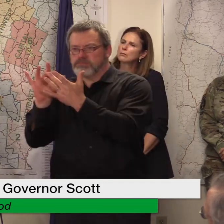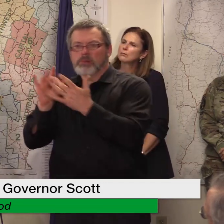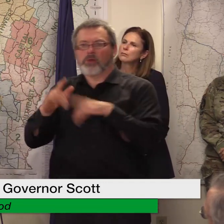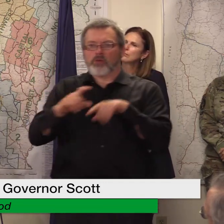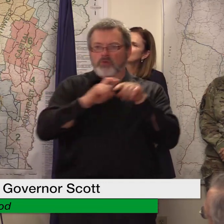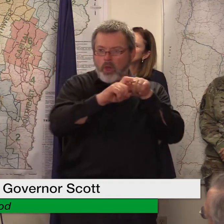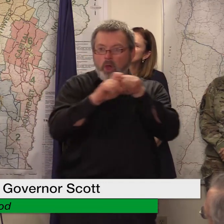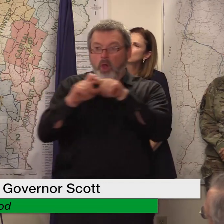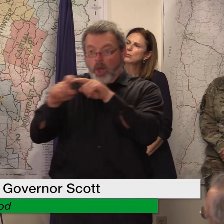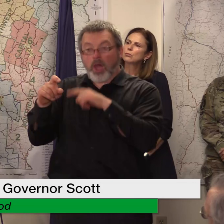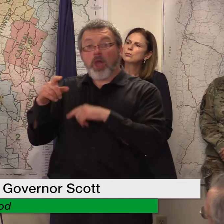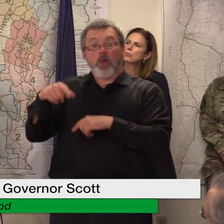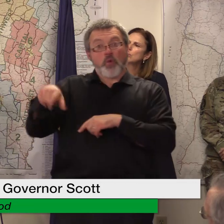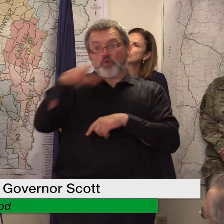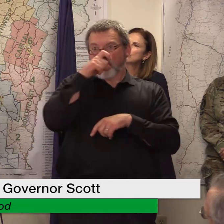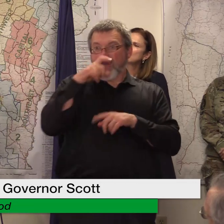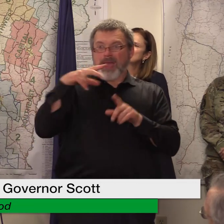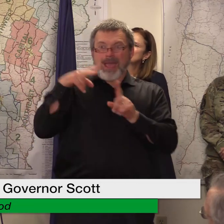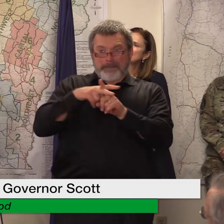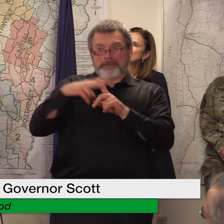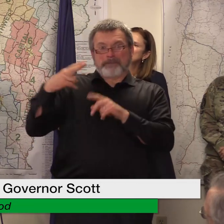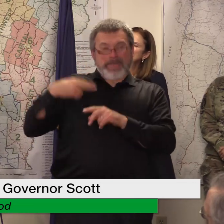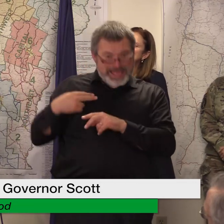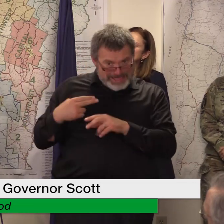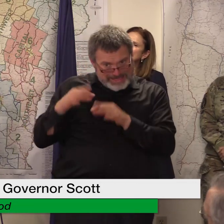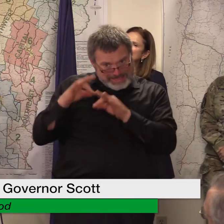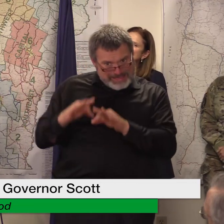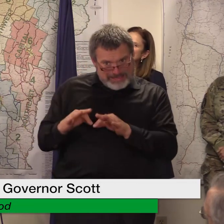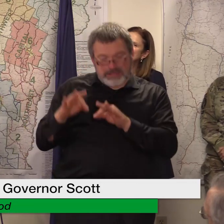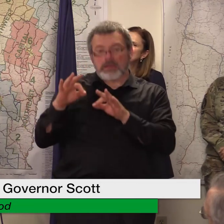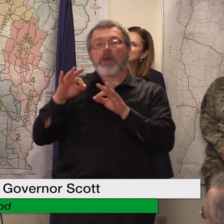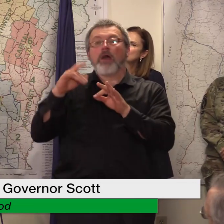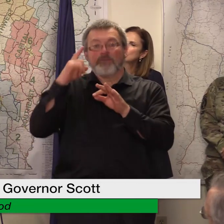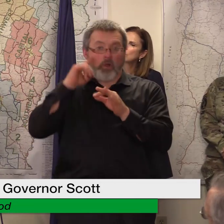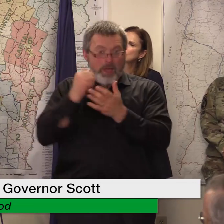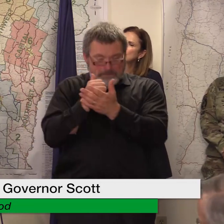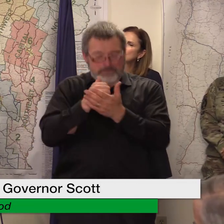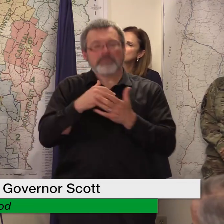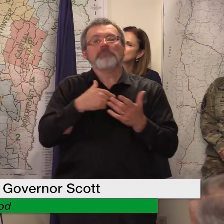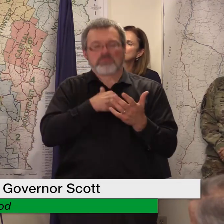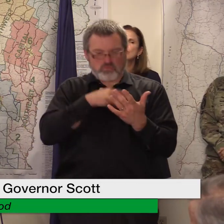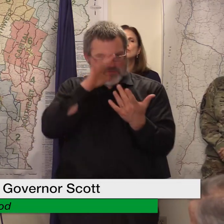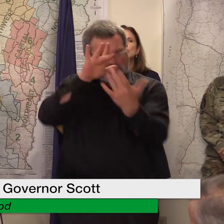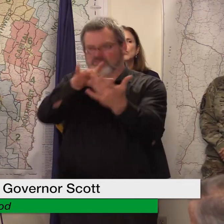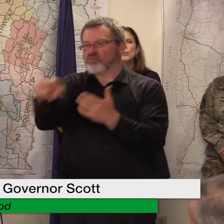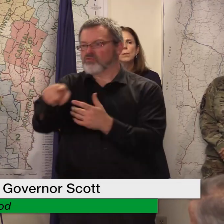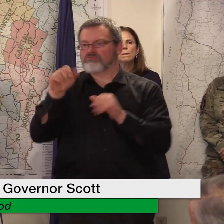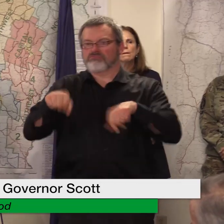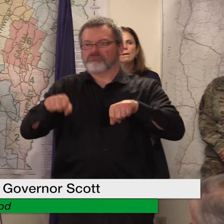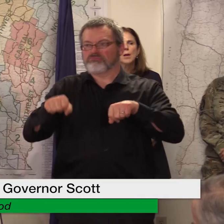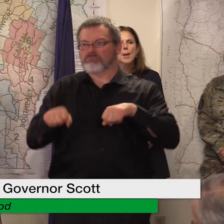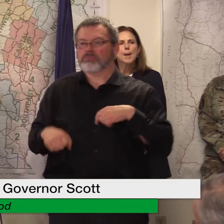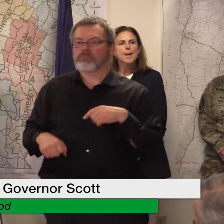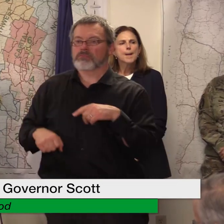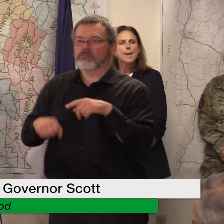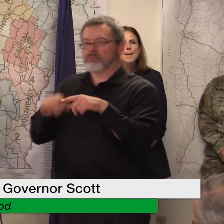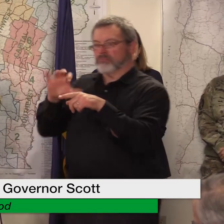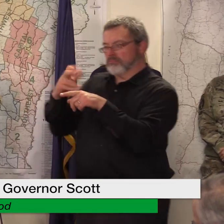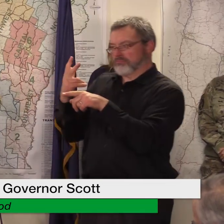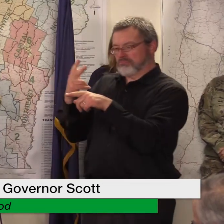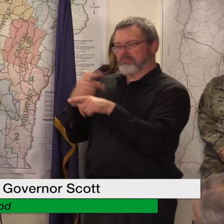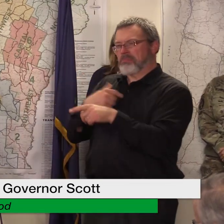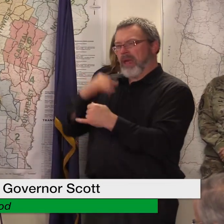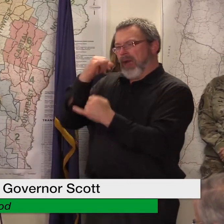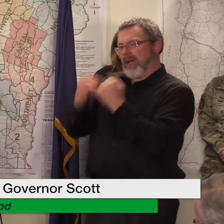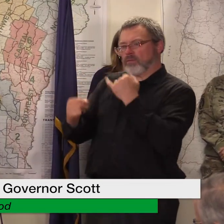assistance from fema will get a call from from our team do you know how many people